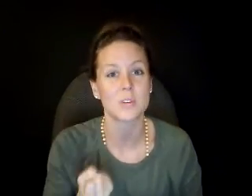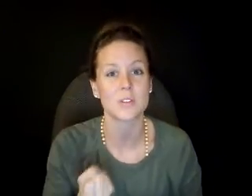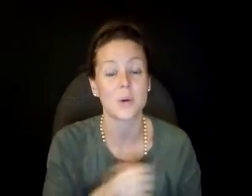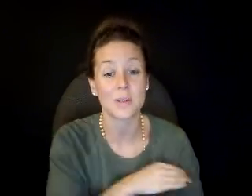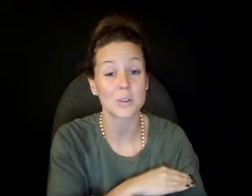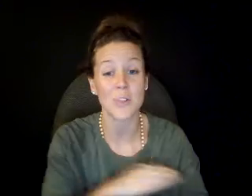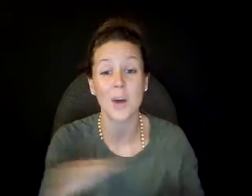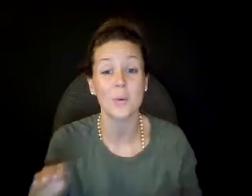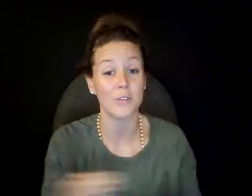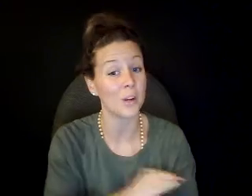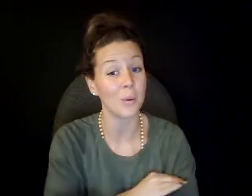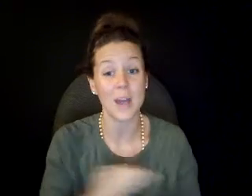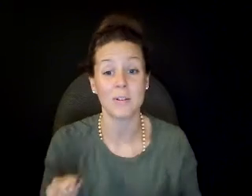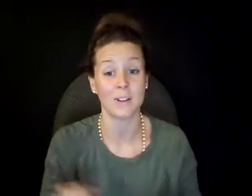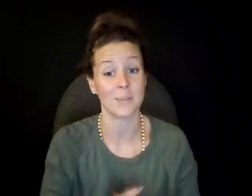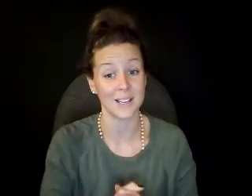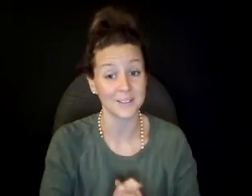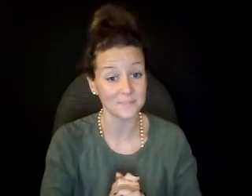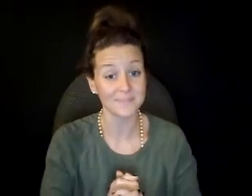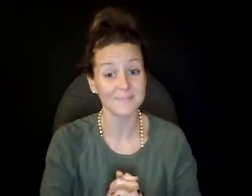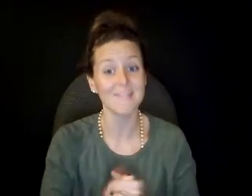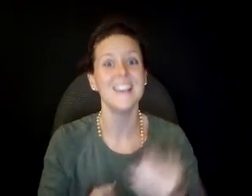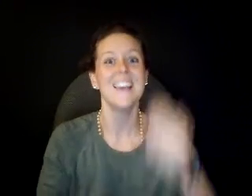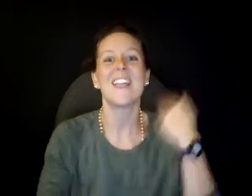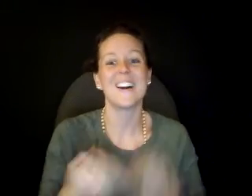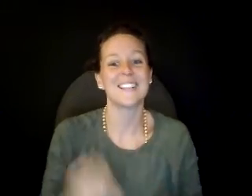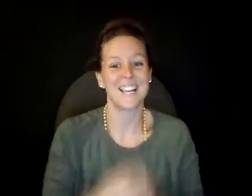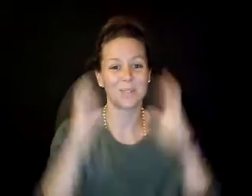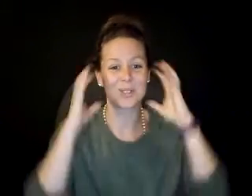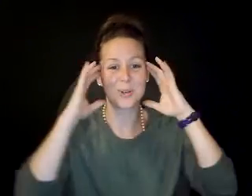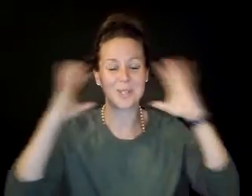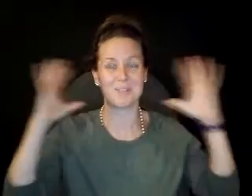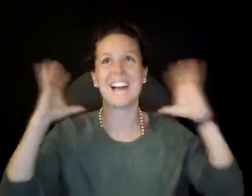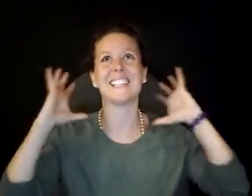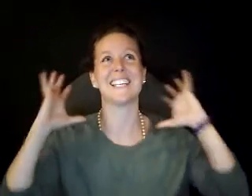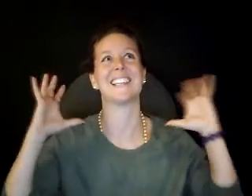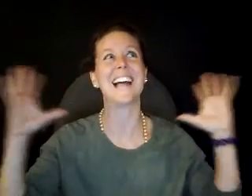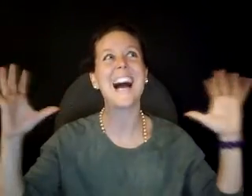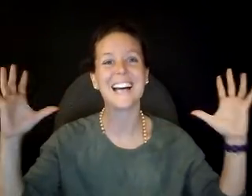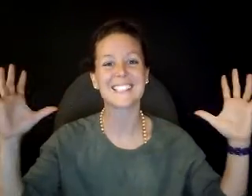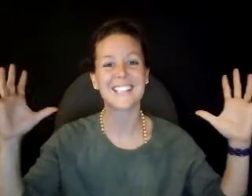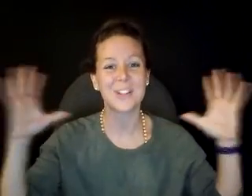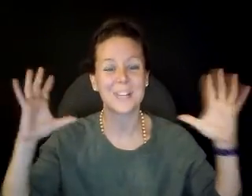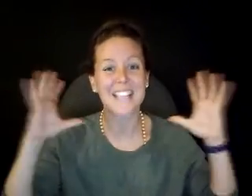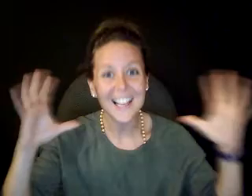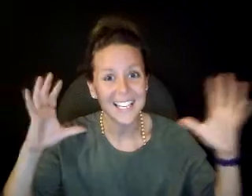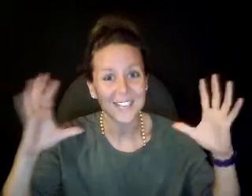this atonement without fear, without not sin. And thus I am restored to reality at last, the reality of